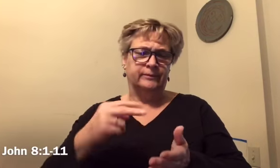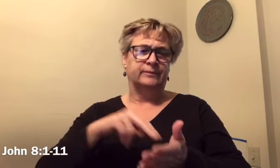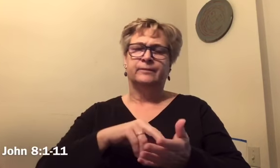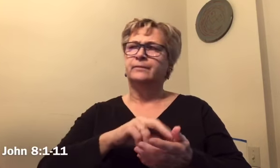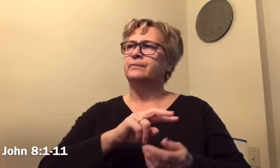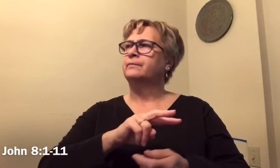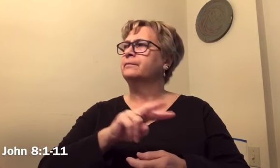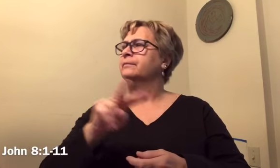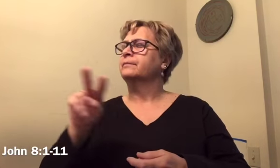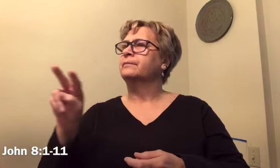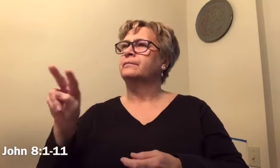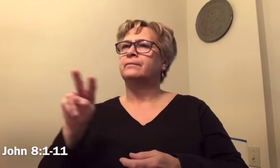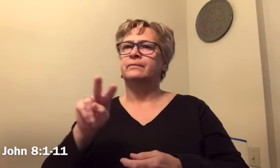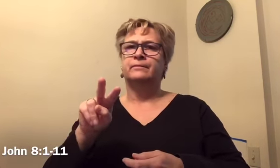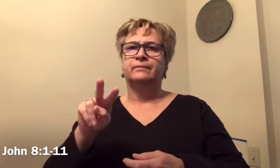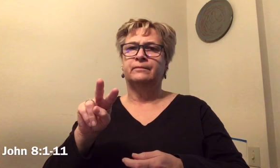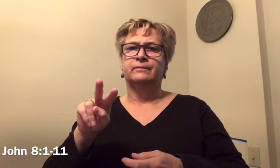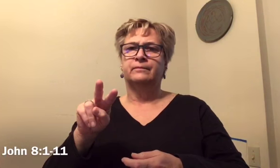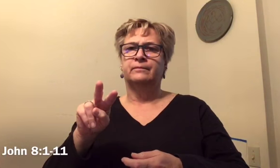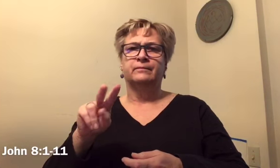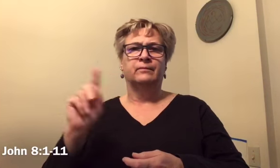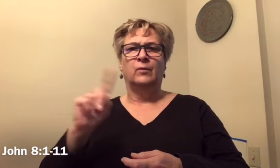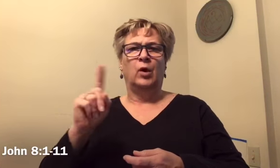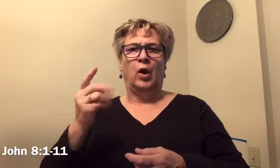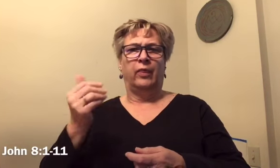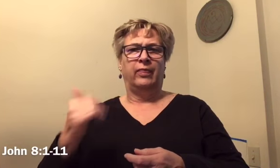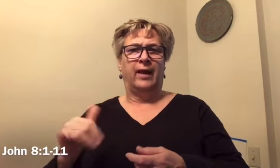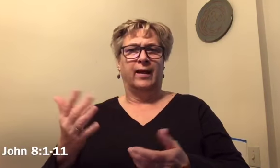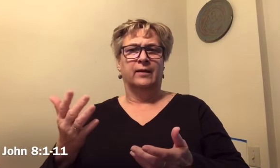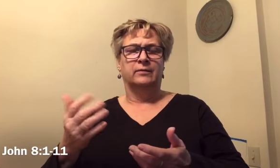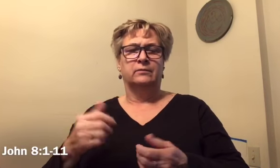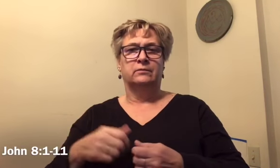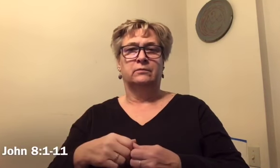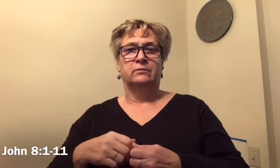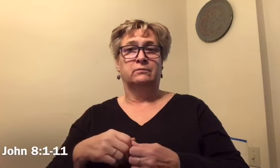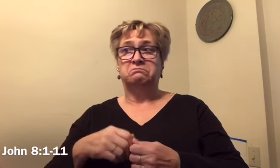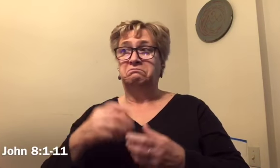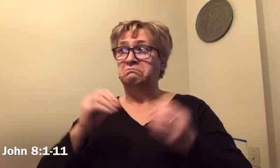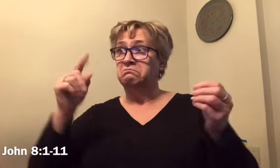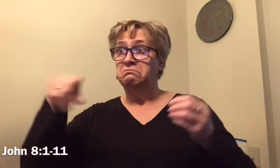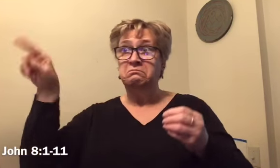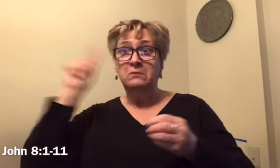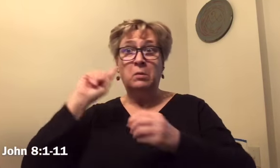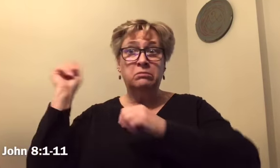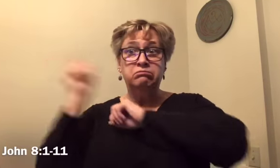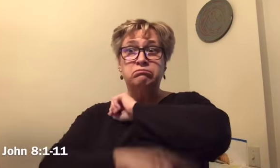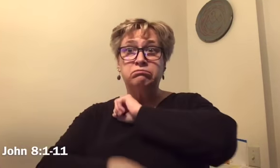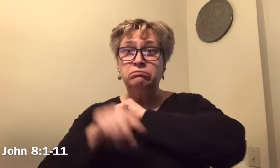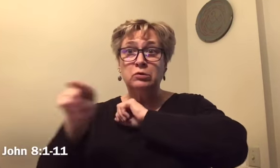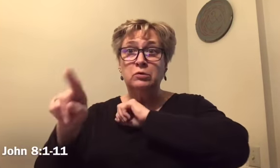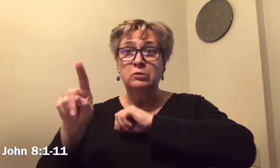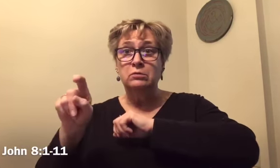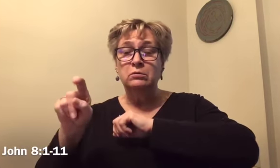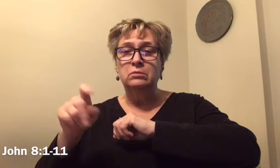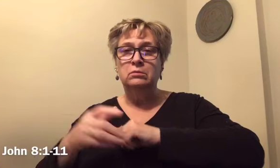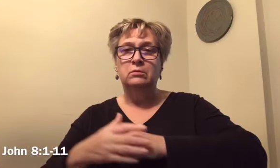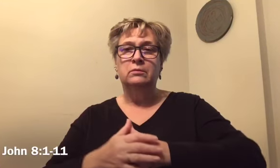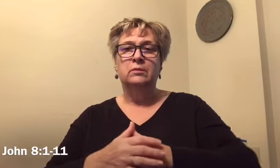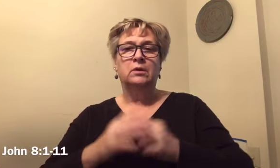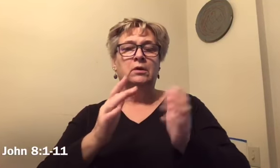Then Jesus straightened up and said to her Women where are they? Has no one